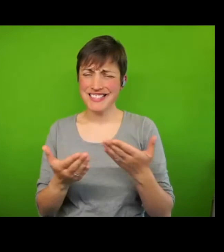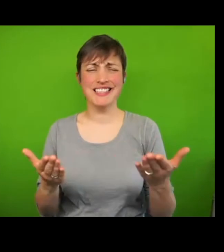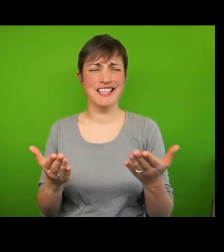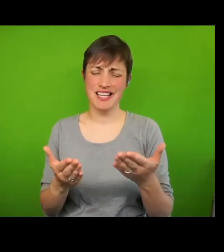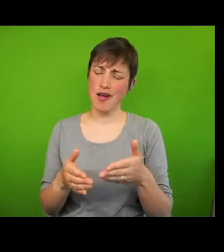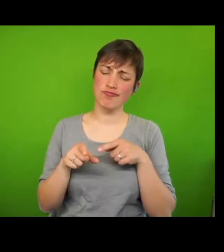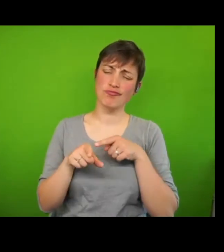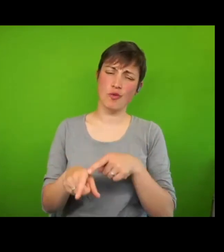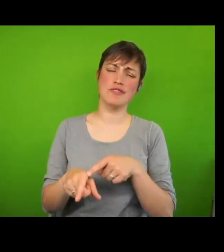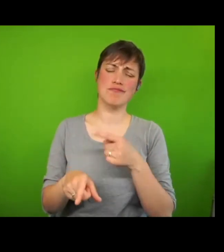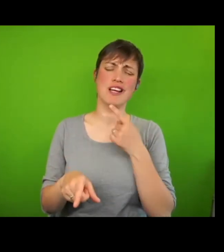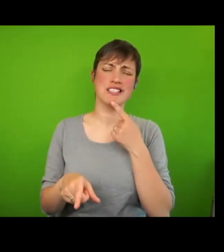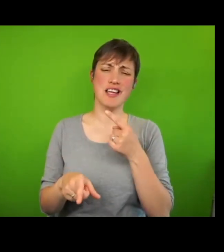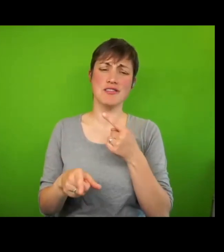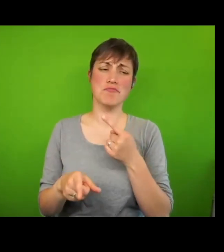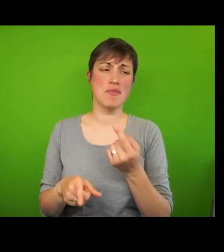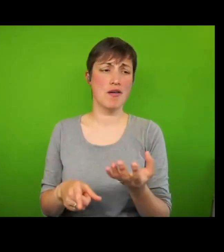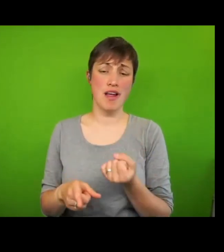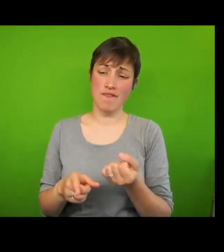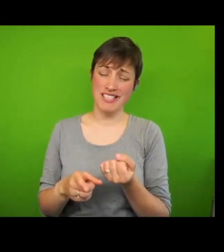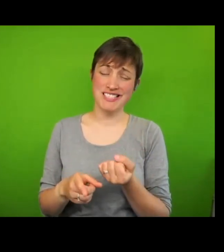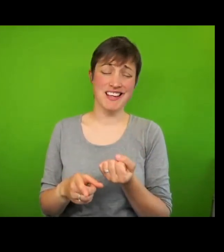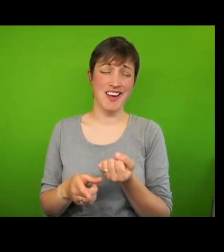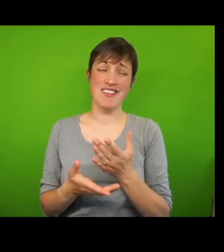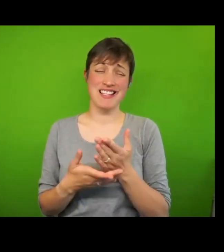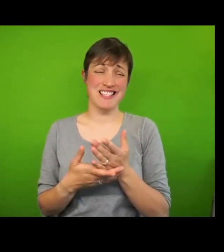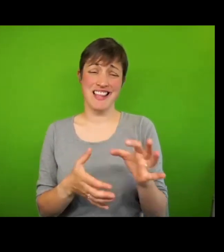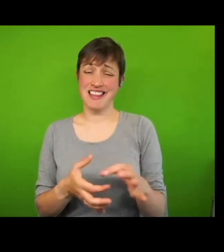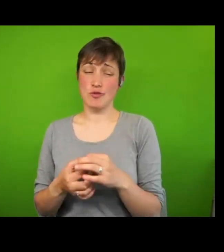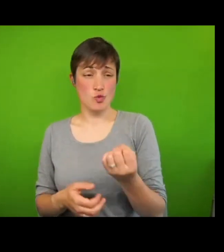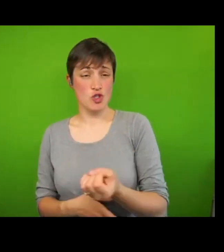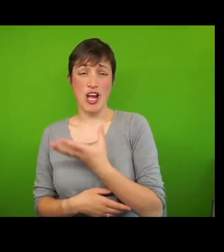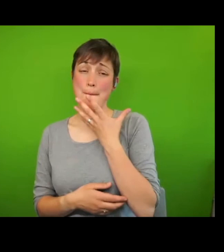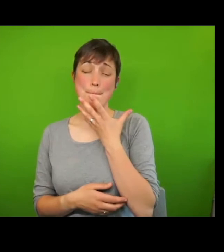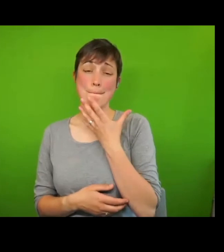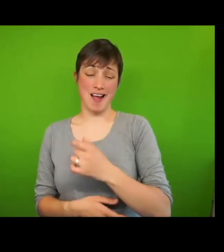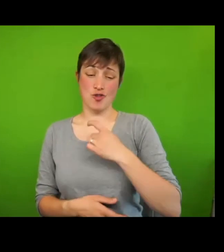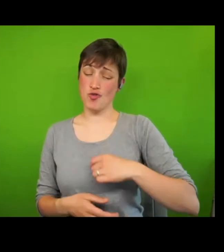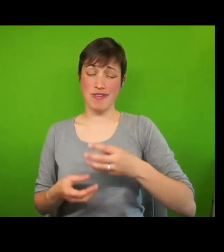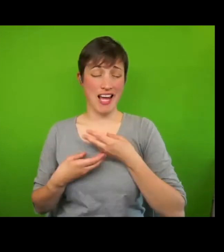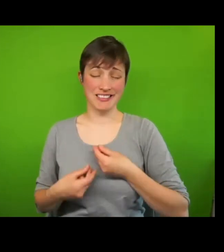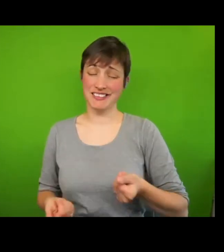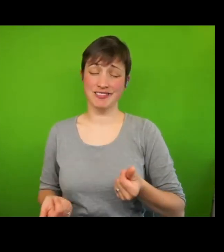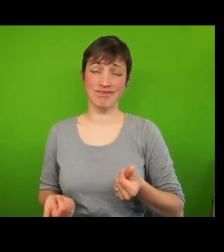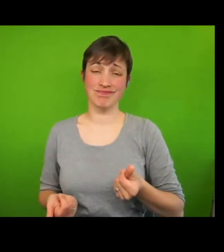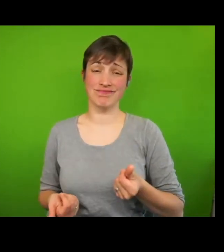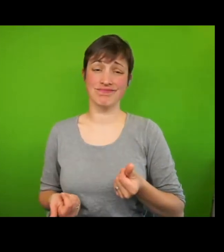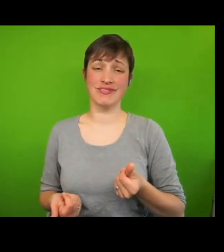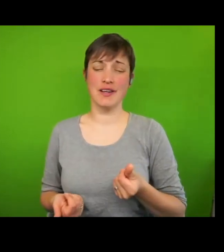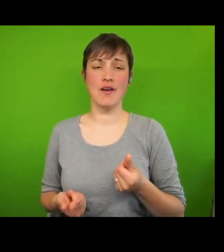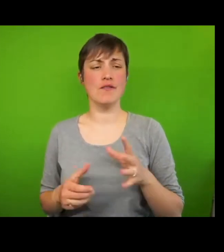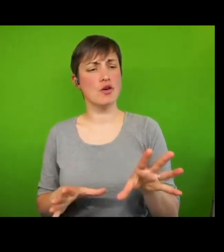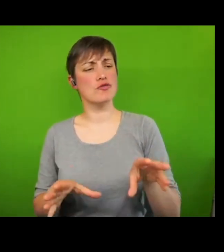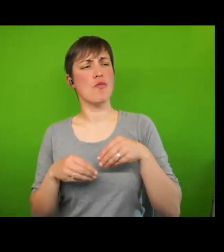also services, all too often is shame inducing and dehumanising. It points to the adoption of a human rights